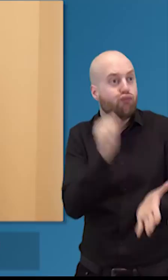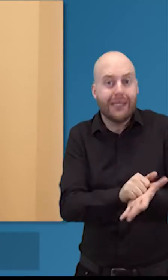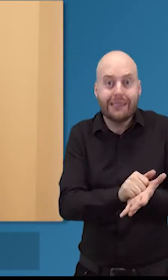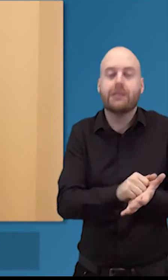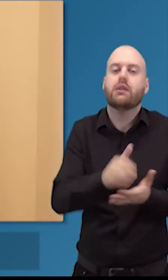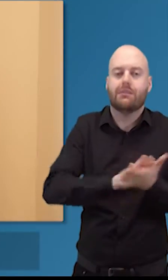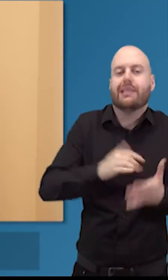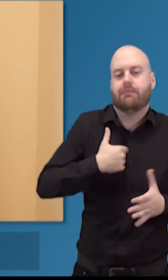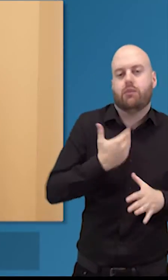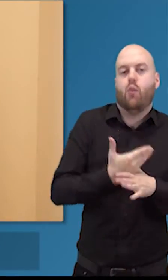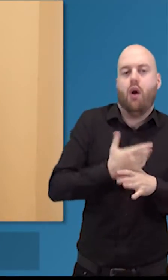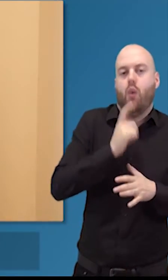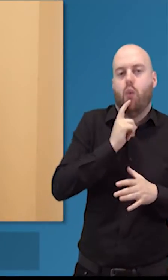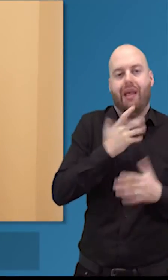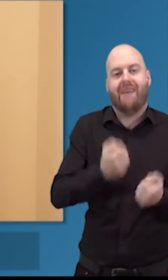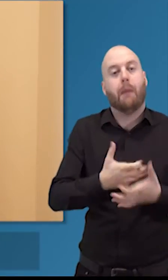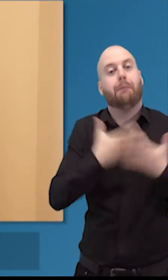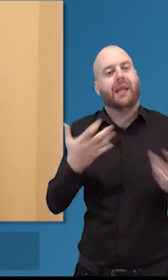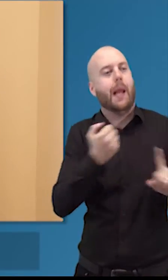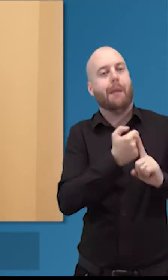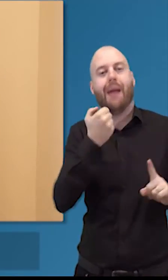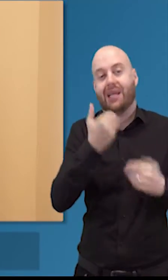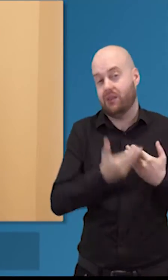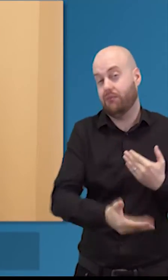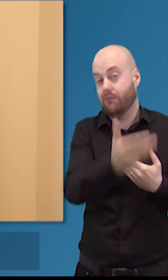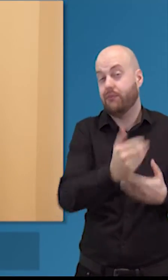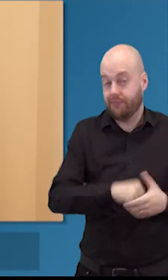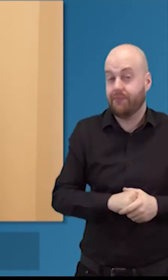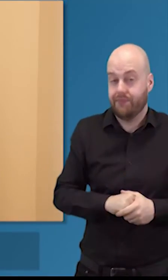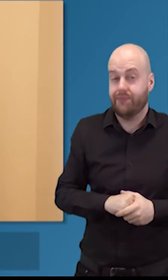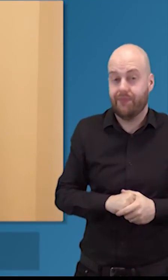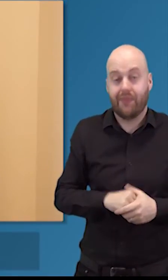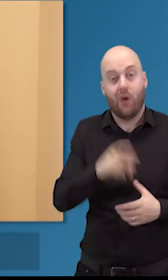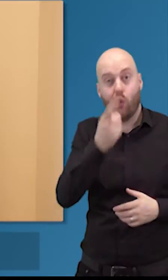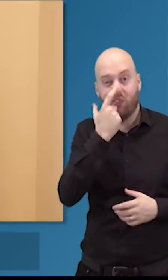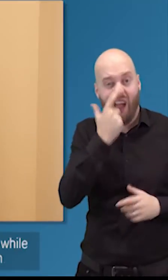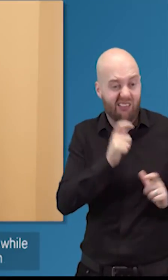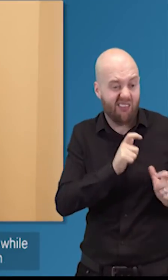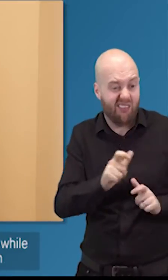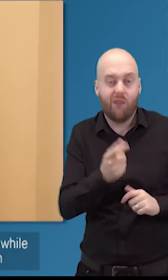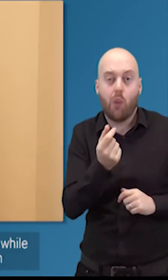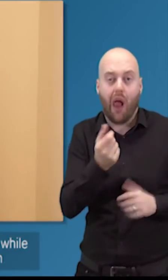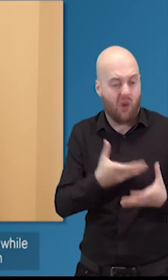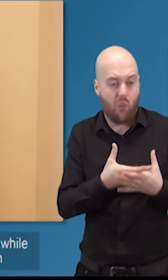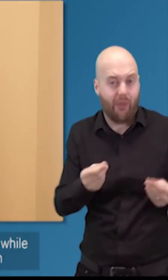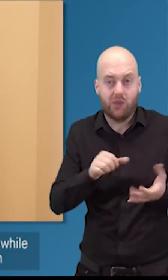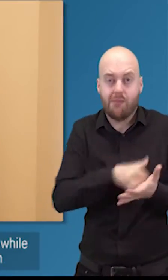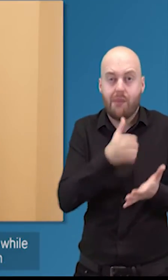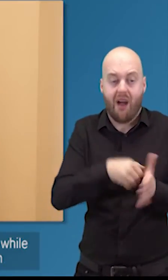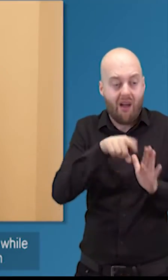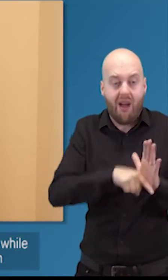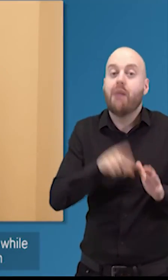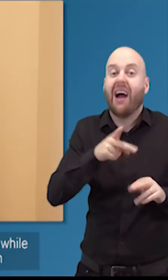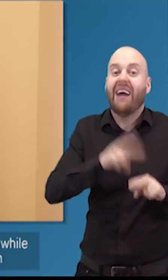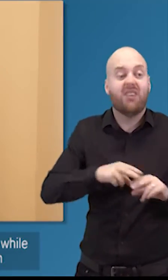work right then it's much more likely that your your work is going to have impact in the medium to long term you can go along with bad governance for a